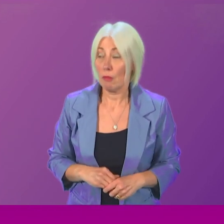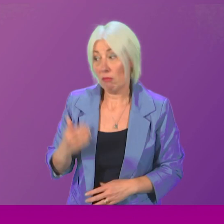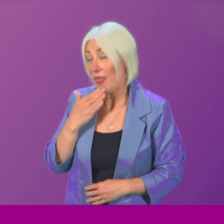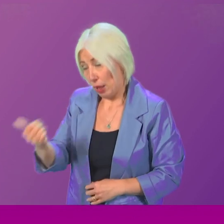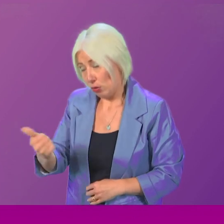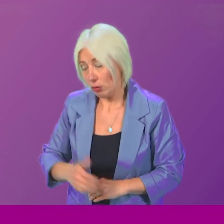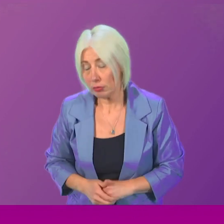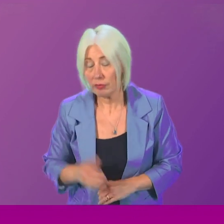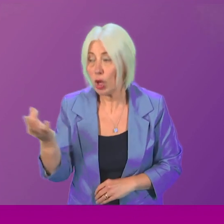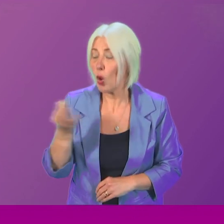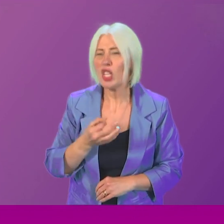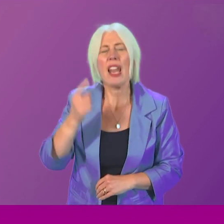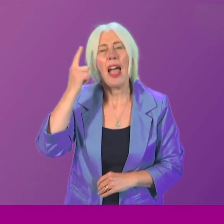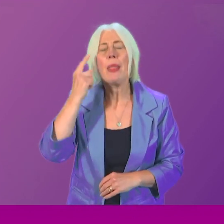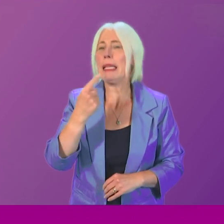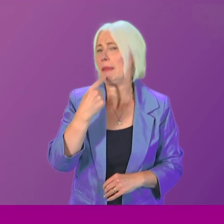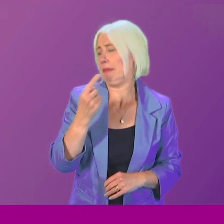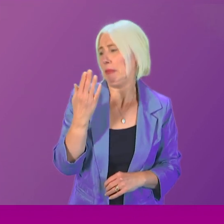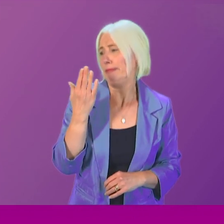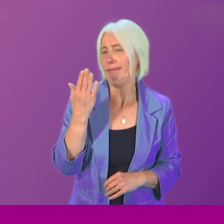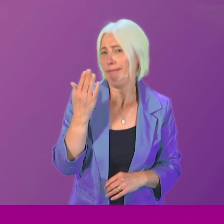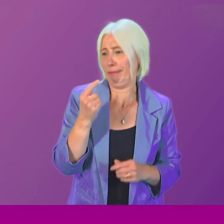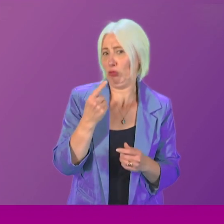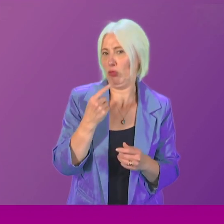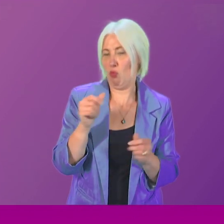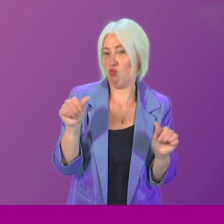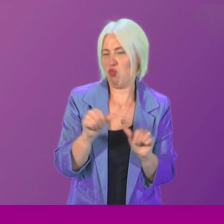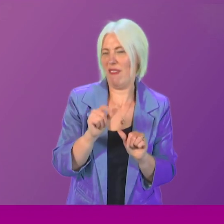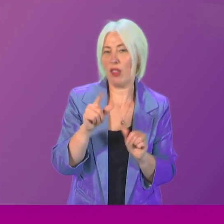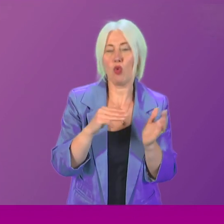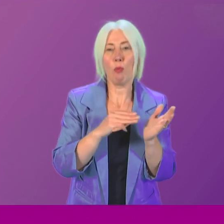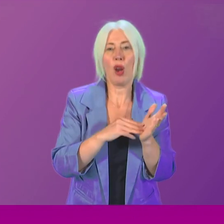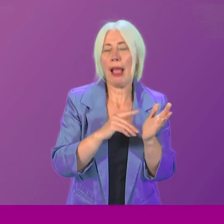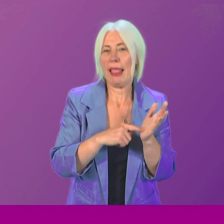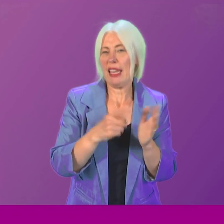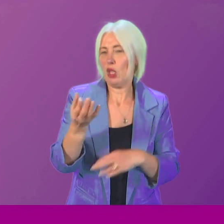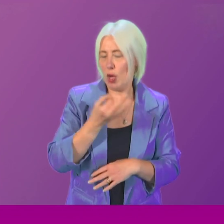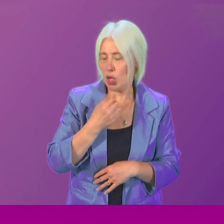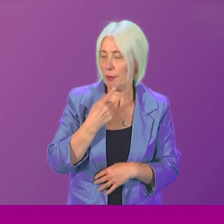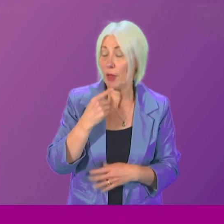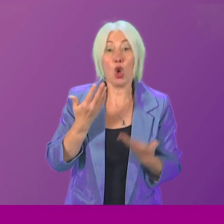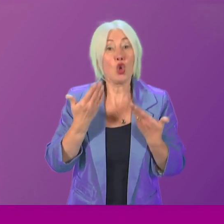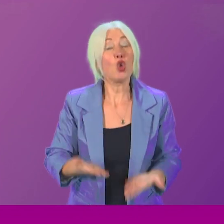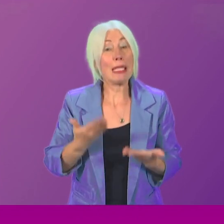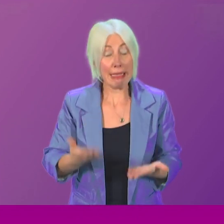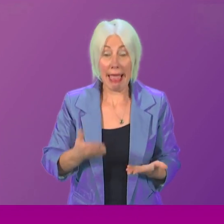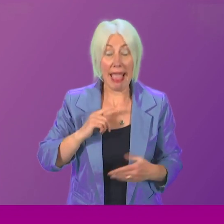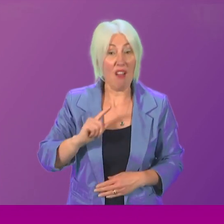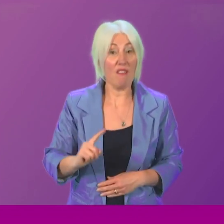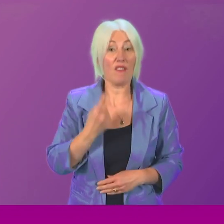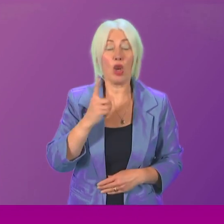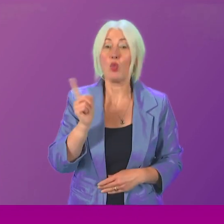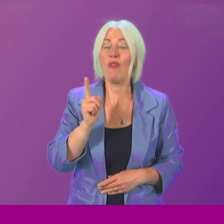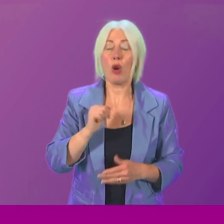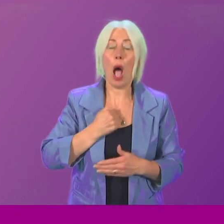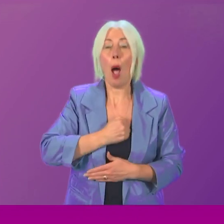to Jeremy Balfour for his question I think I referenced this briefly in response to Monica Lennon Today is first and foremost about an